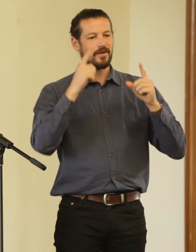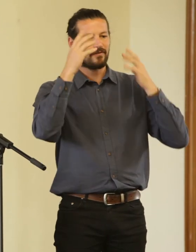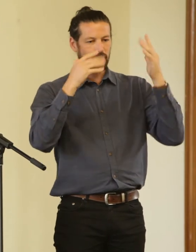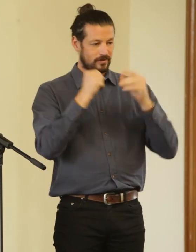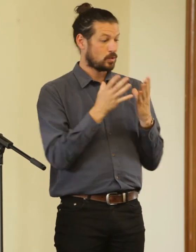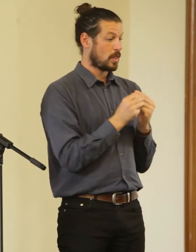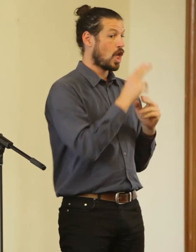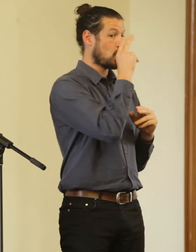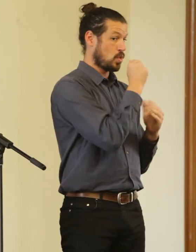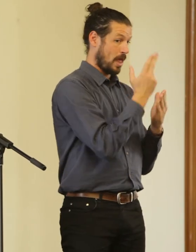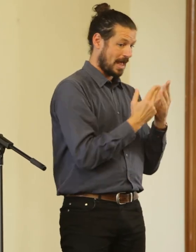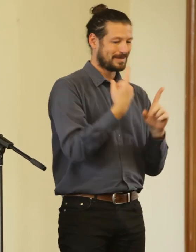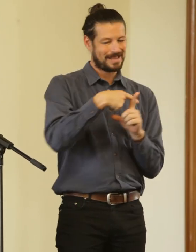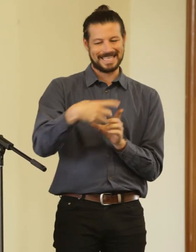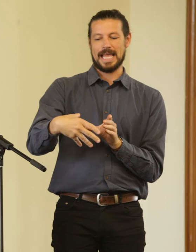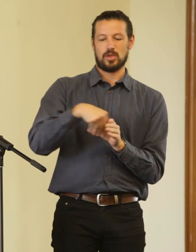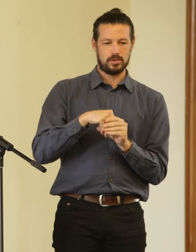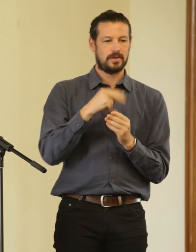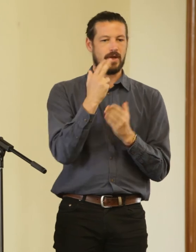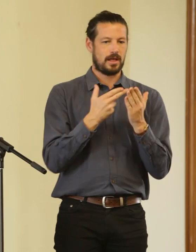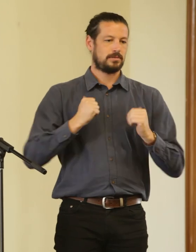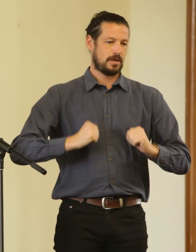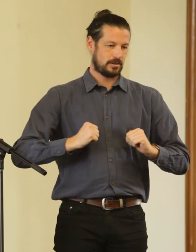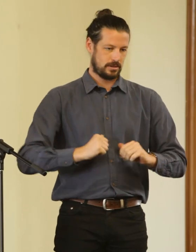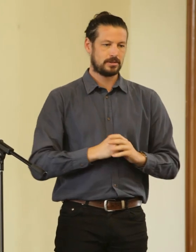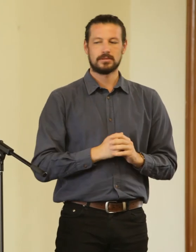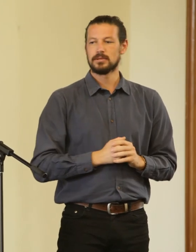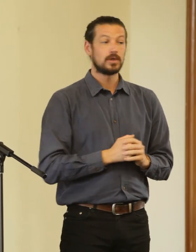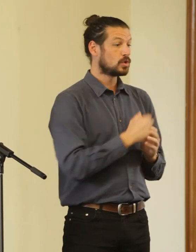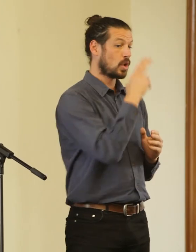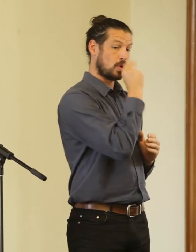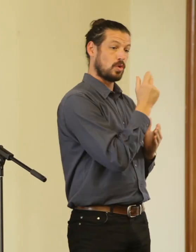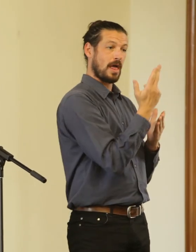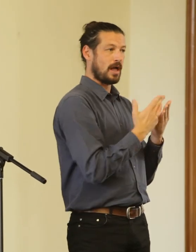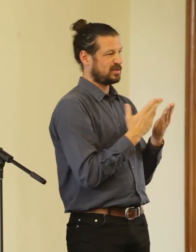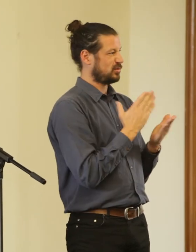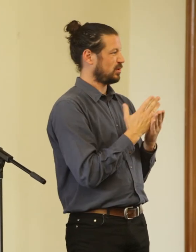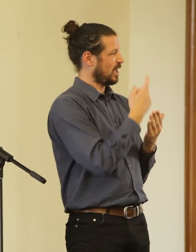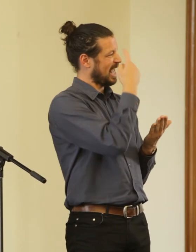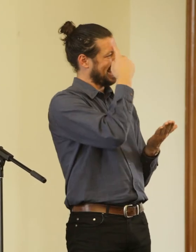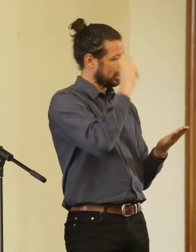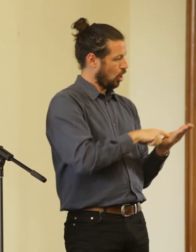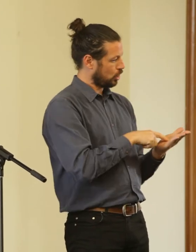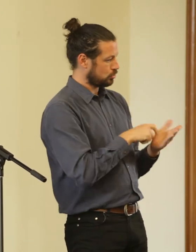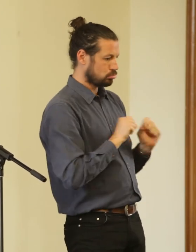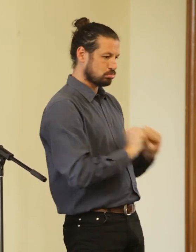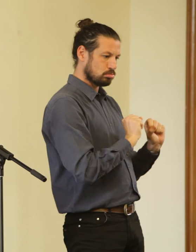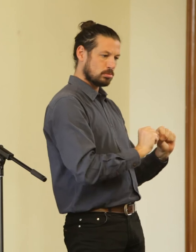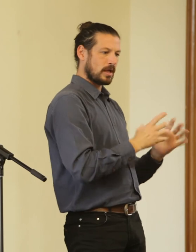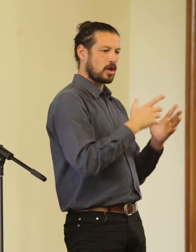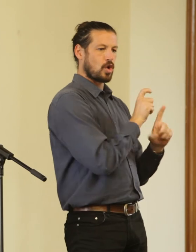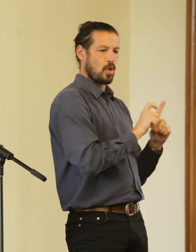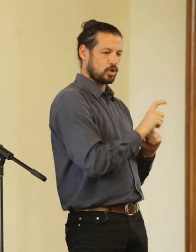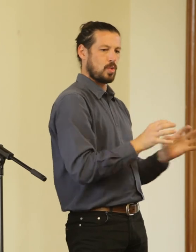arts and inclusive arts practice. So, youth arts fundamentally acknowledges children's cultural agency, and